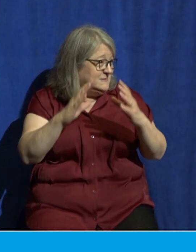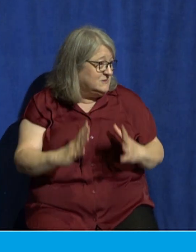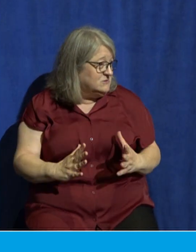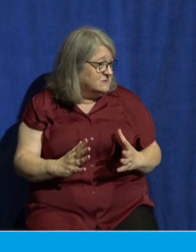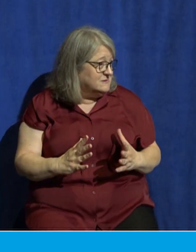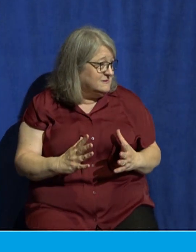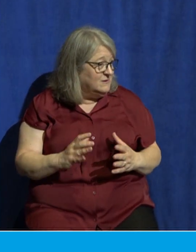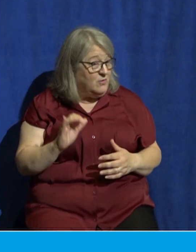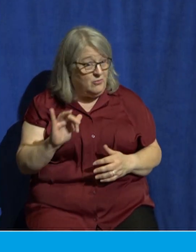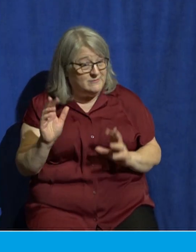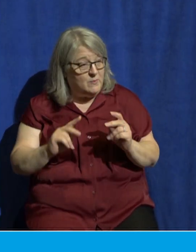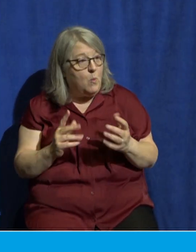want to hear